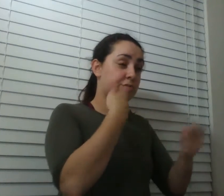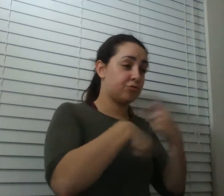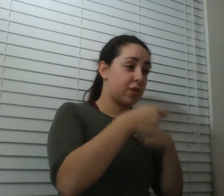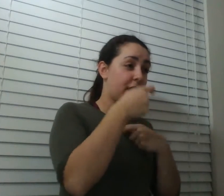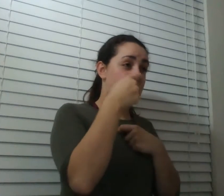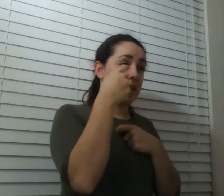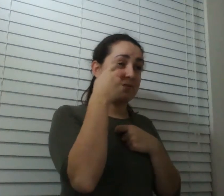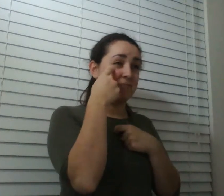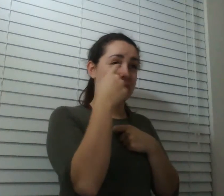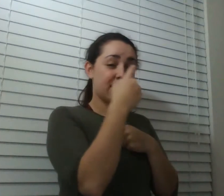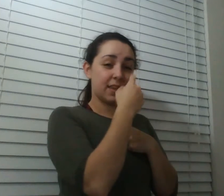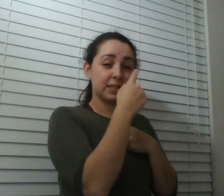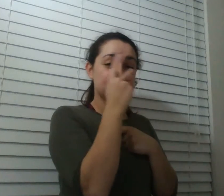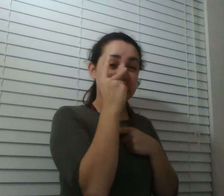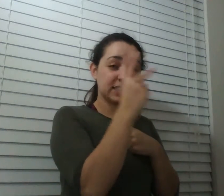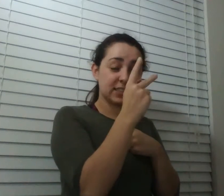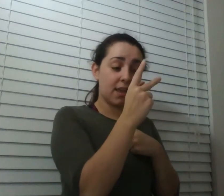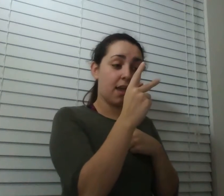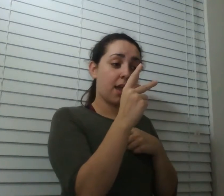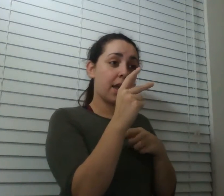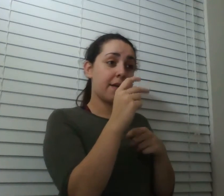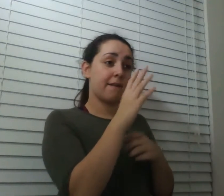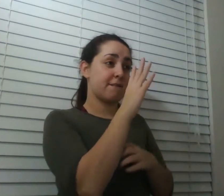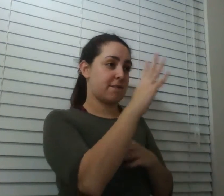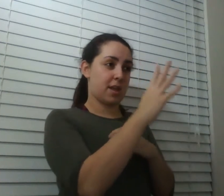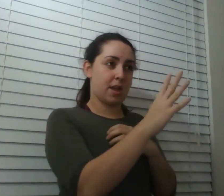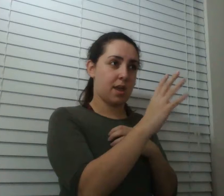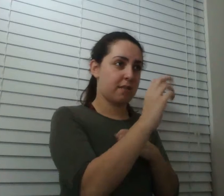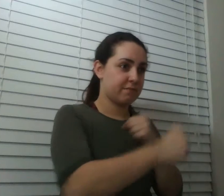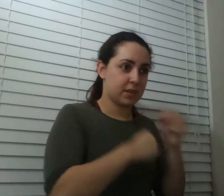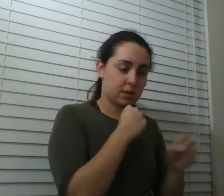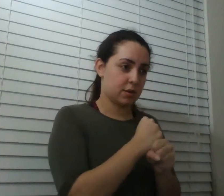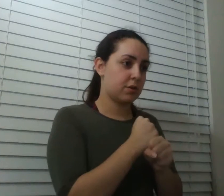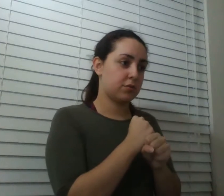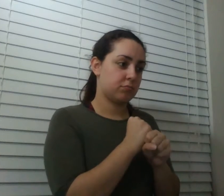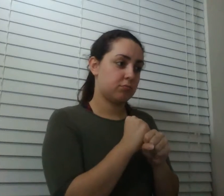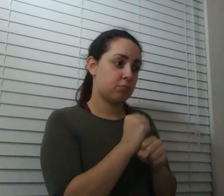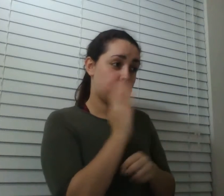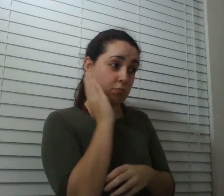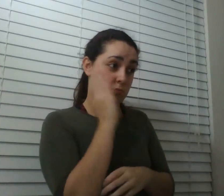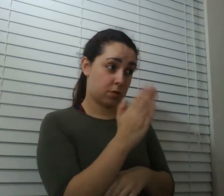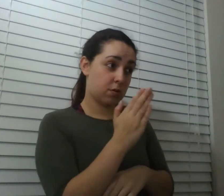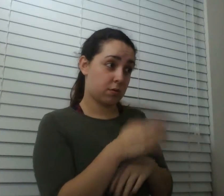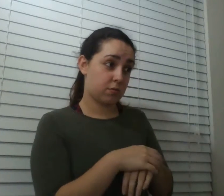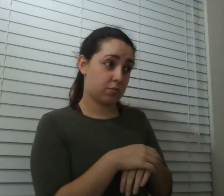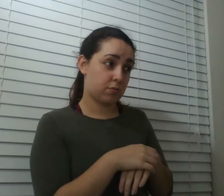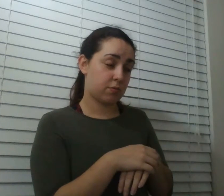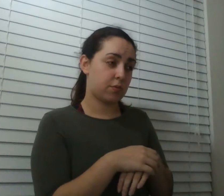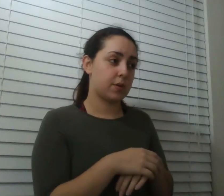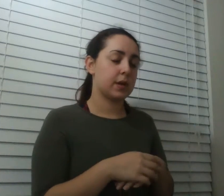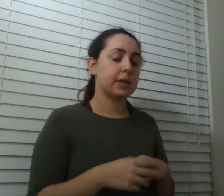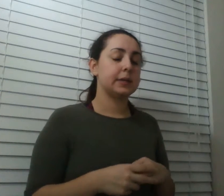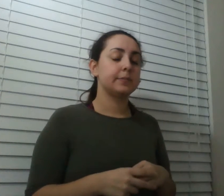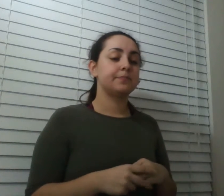relinquish your ability to walk did you come up with any answers at that point i did